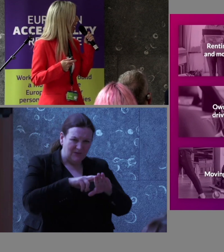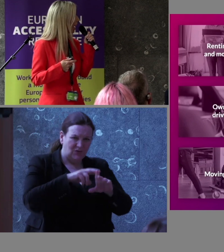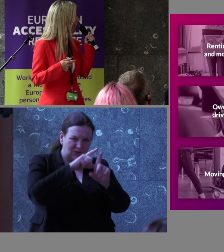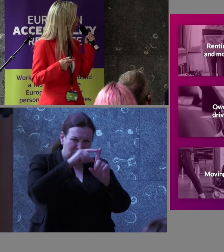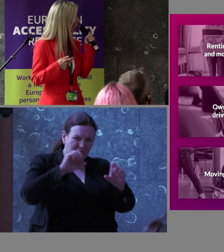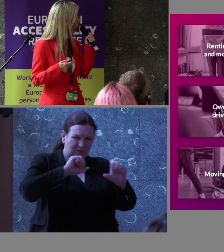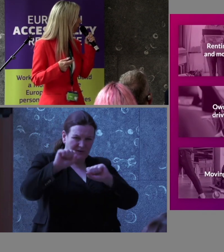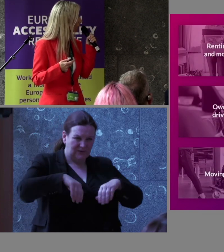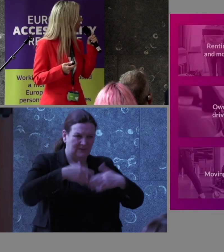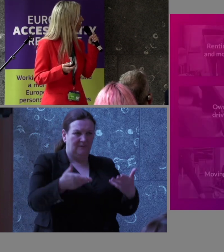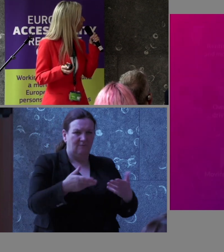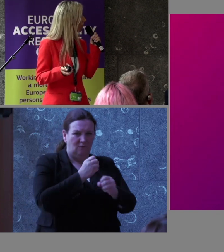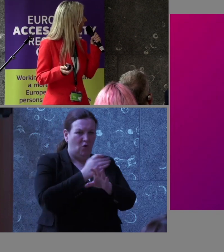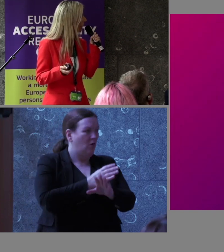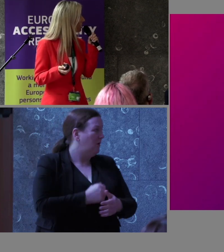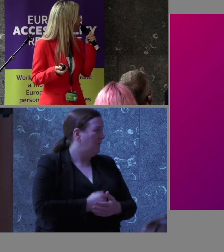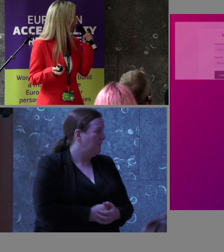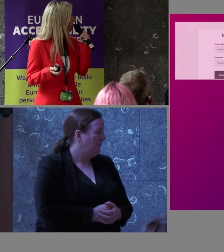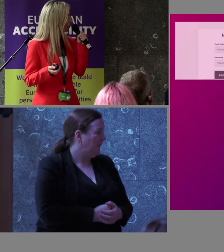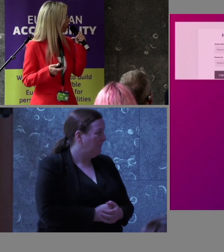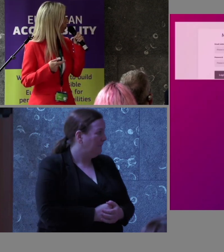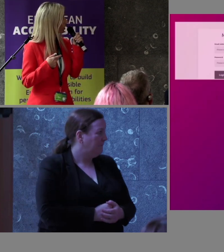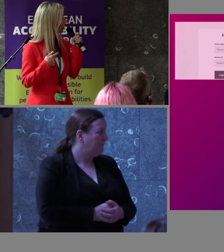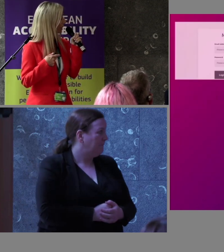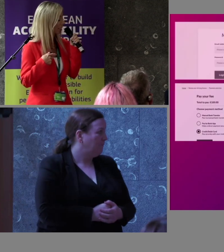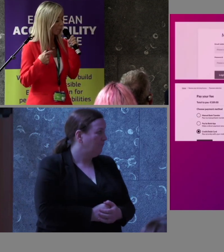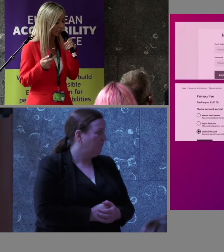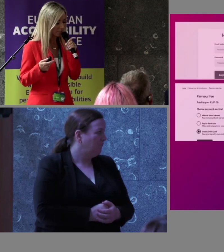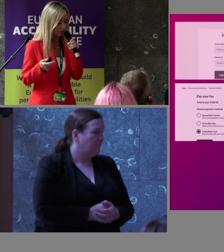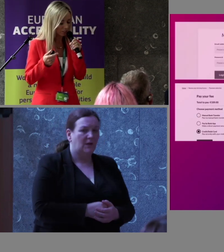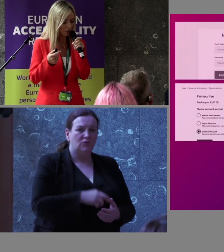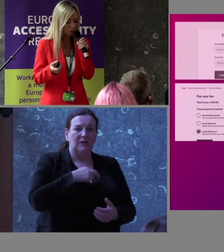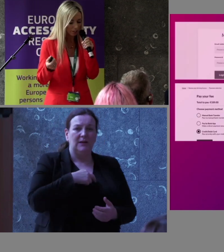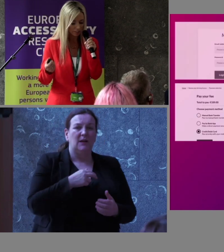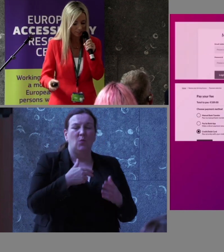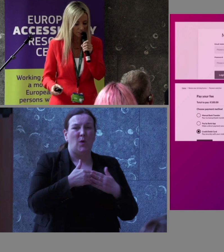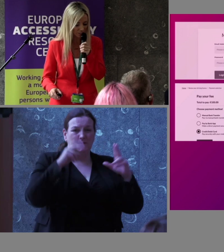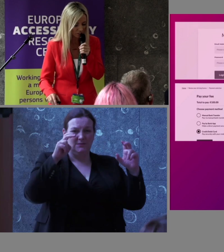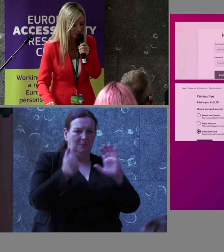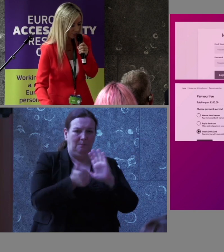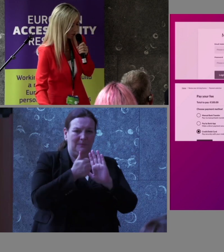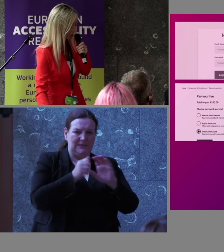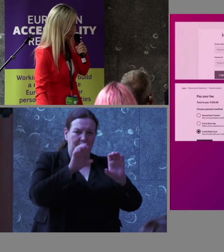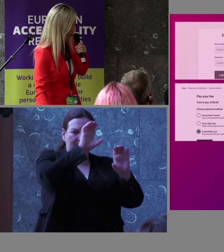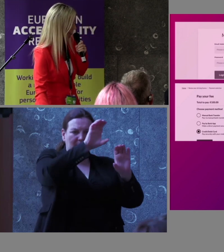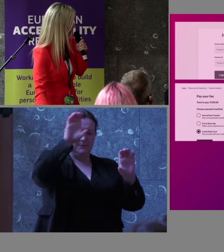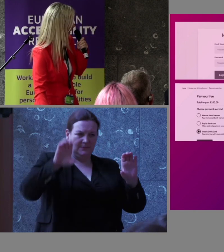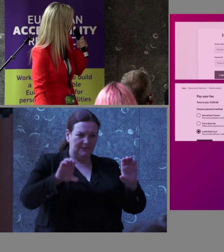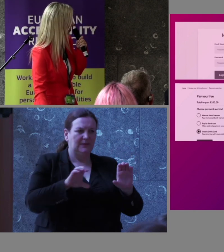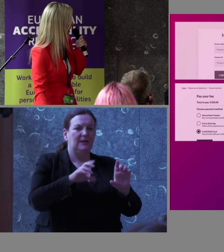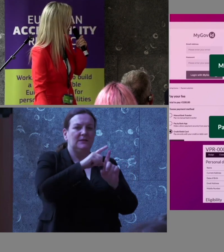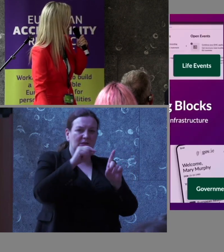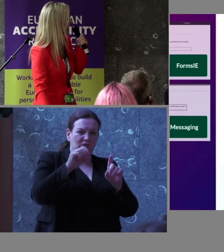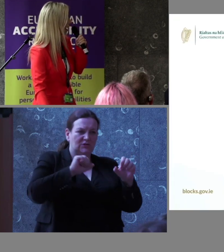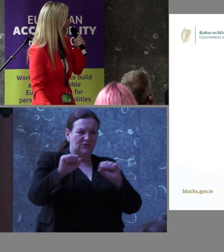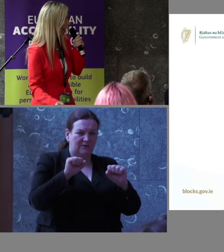for all. And really, what we're doing is building blocks, so the digital service unit is creating building